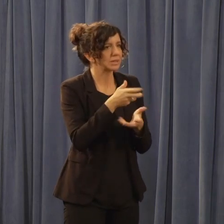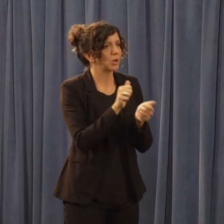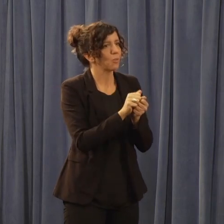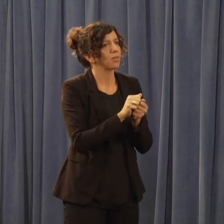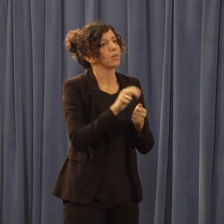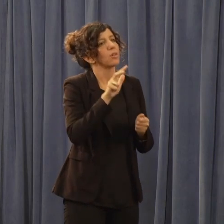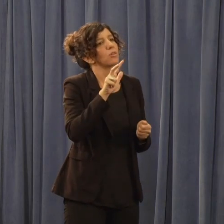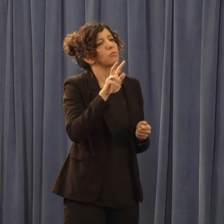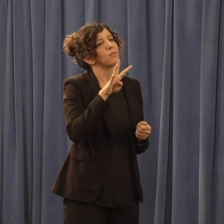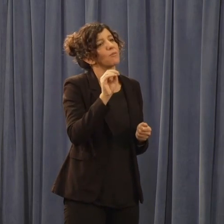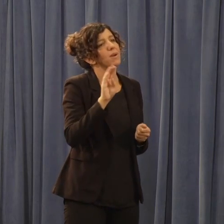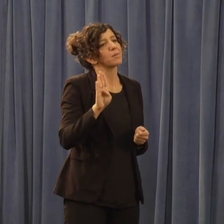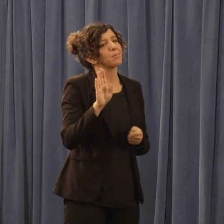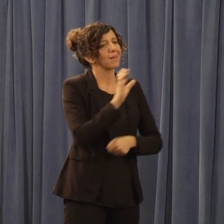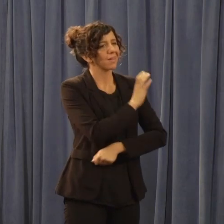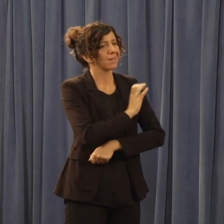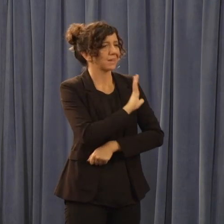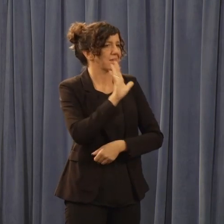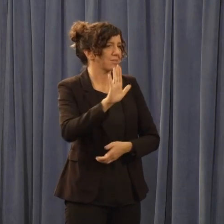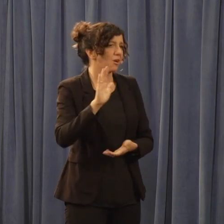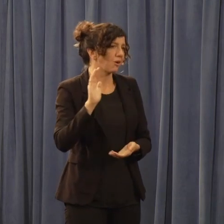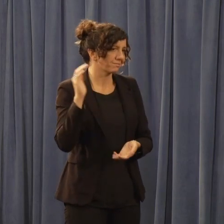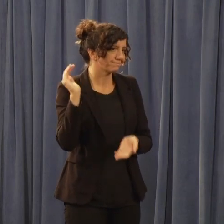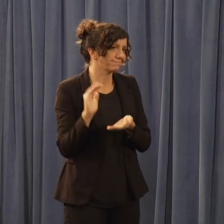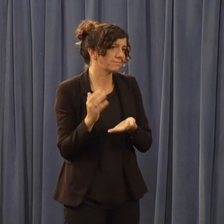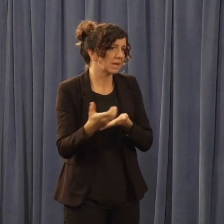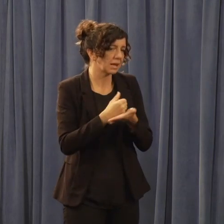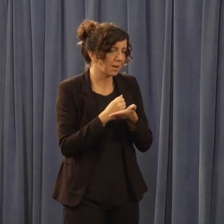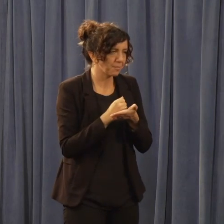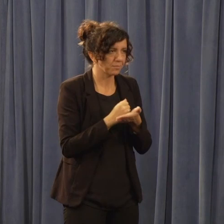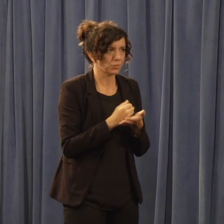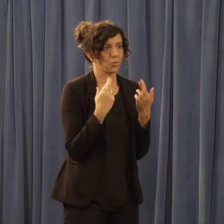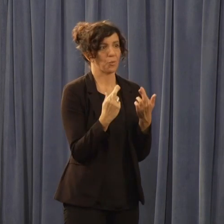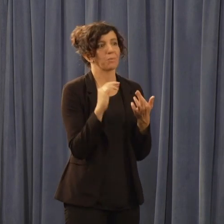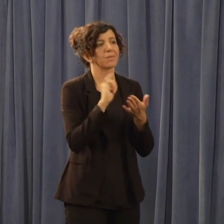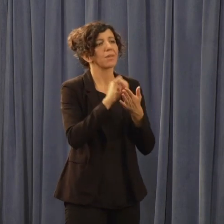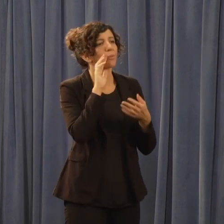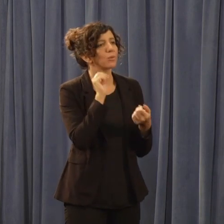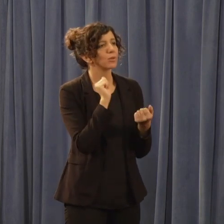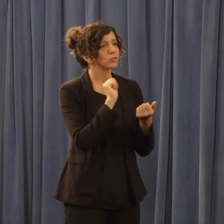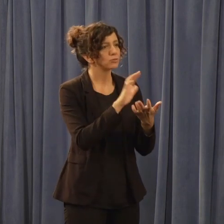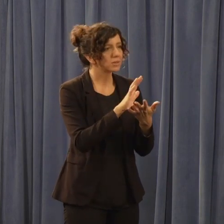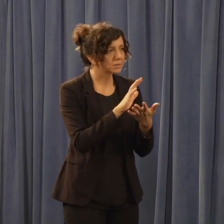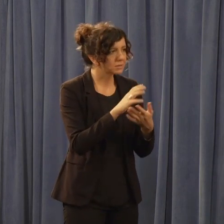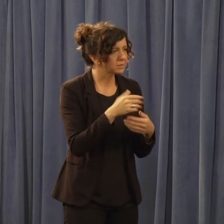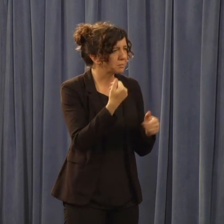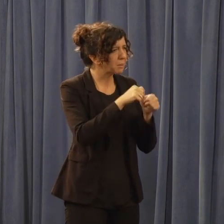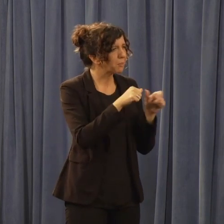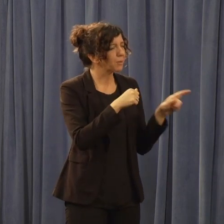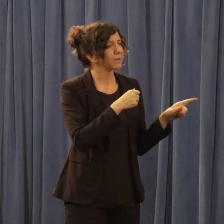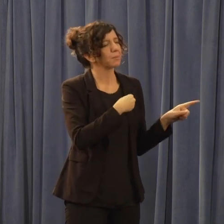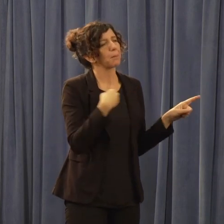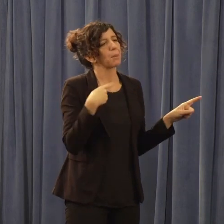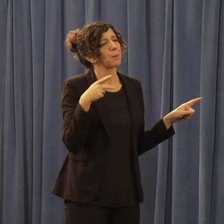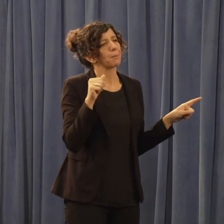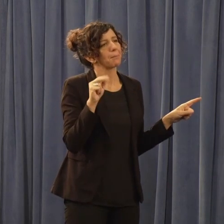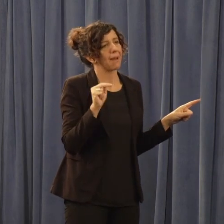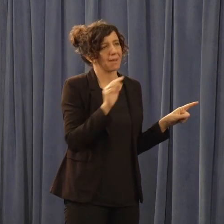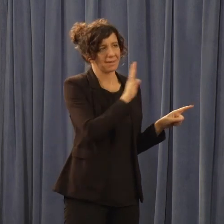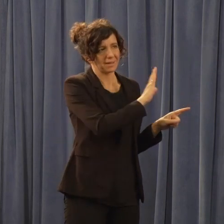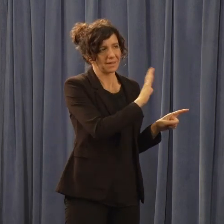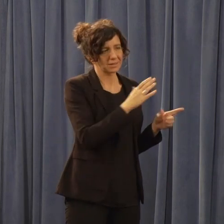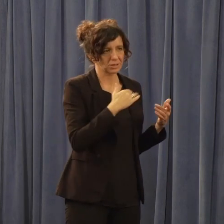of revenue. So that should address, remember, PAN's concerns. Many of the